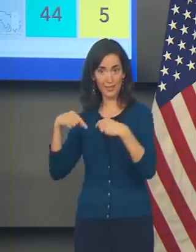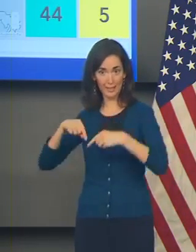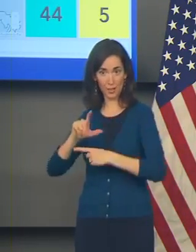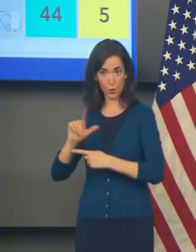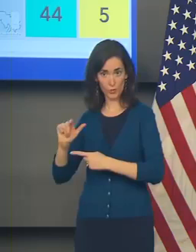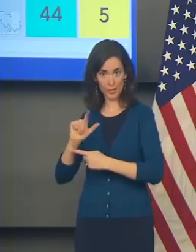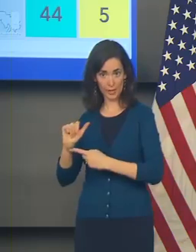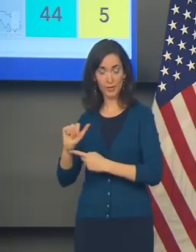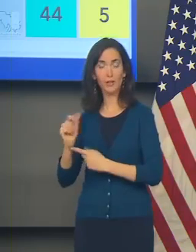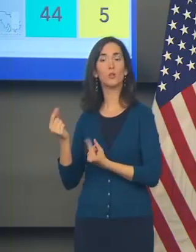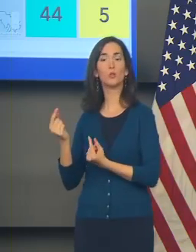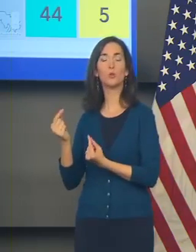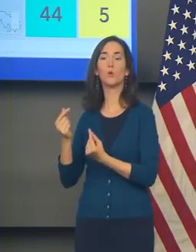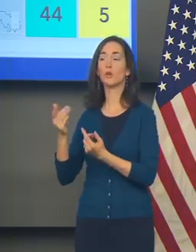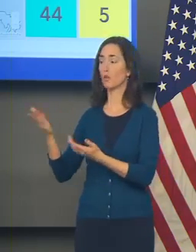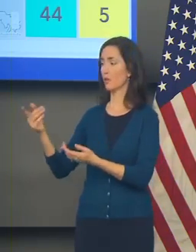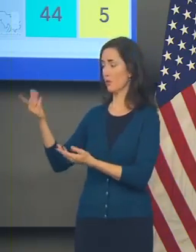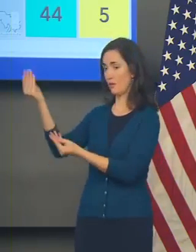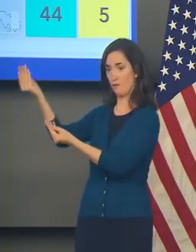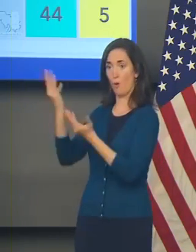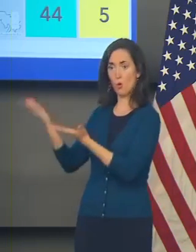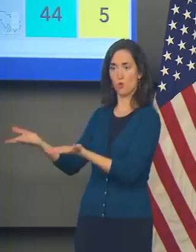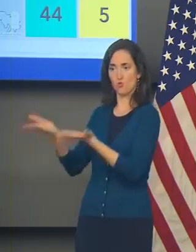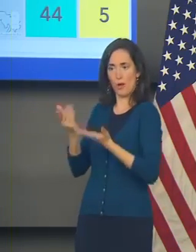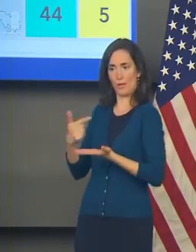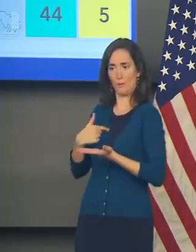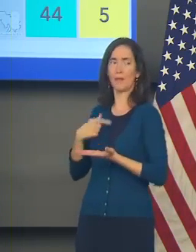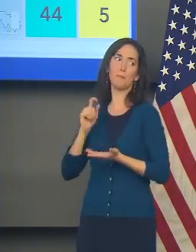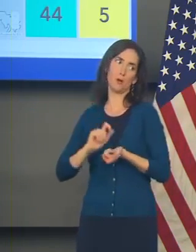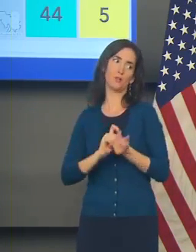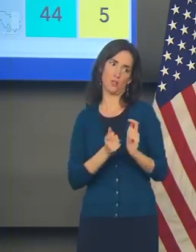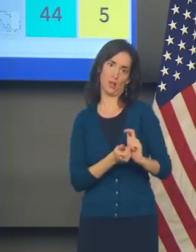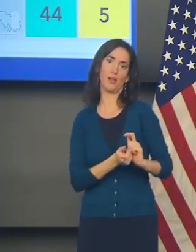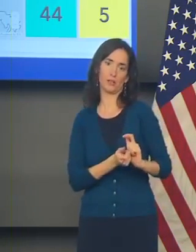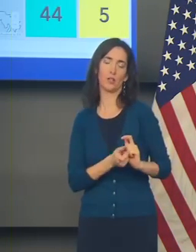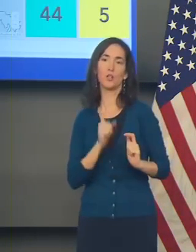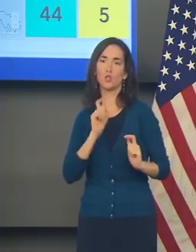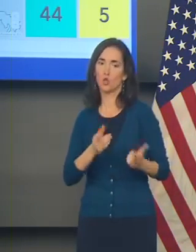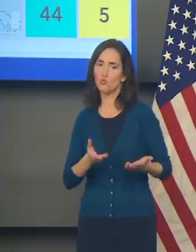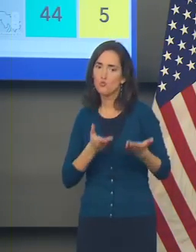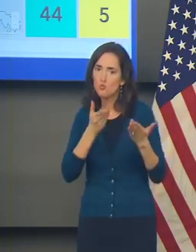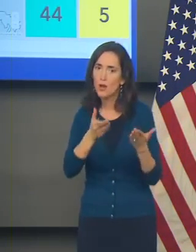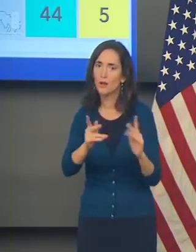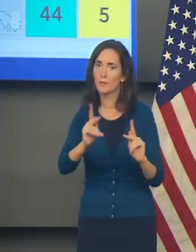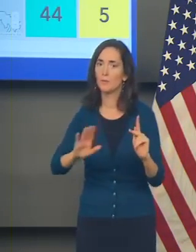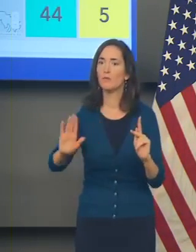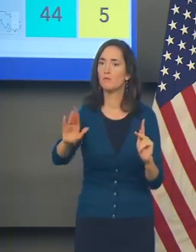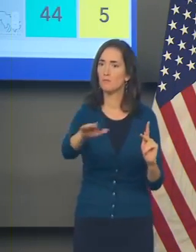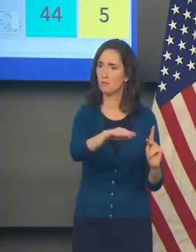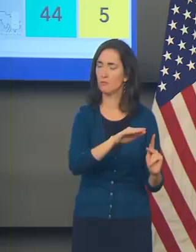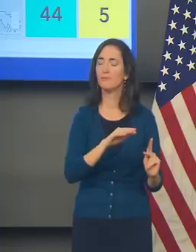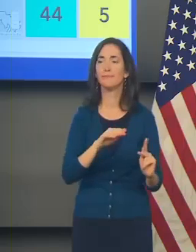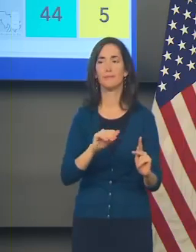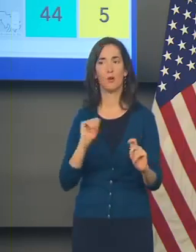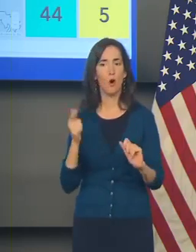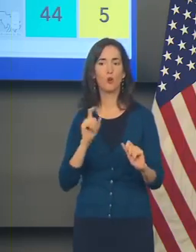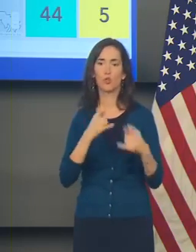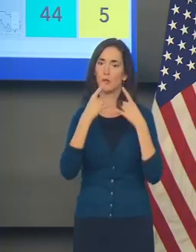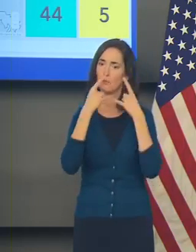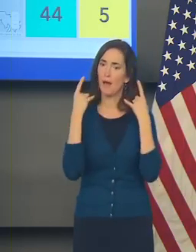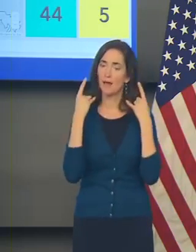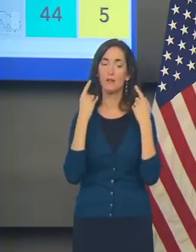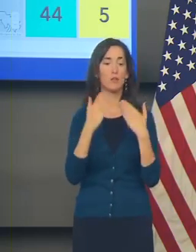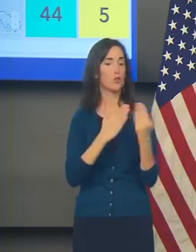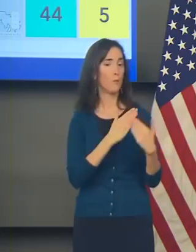recommended to me that we make that change and start recommending that individuals be masked,